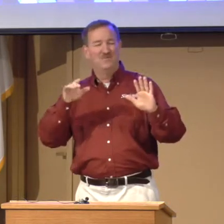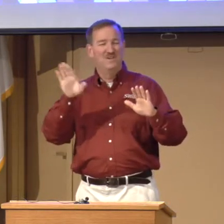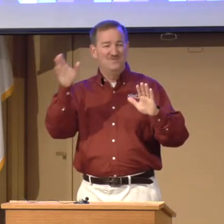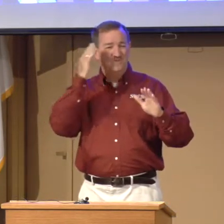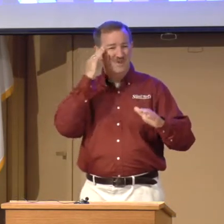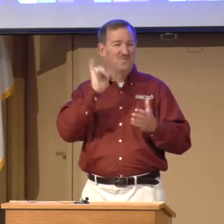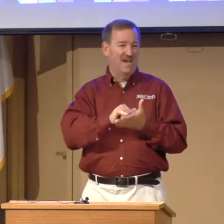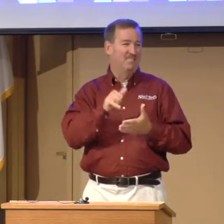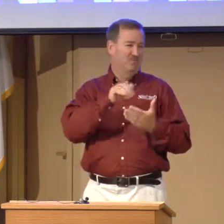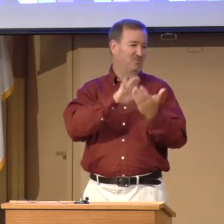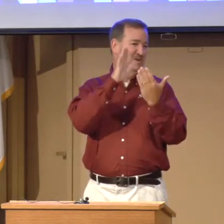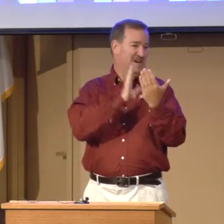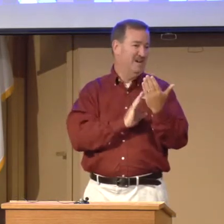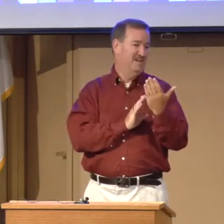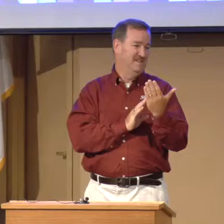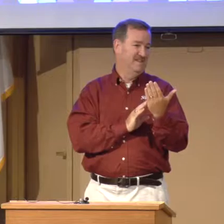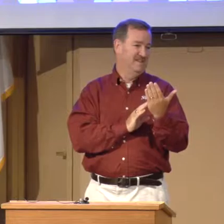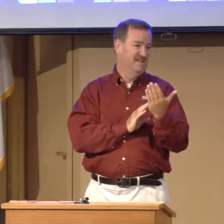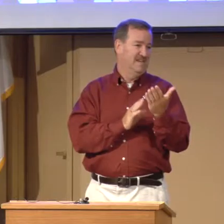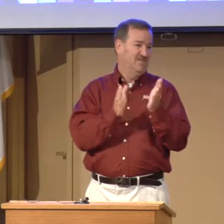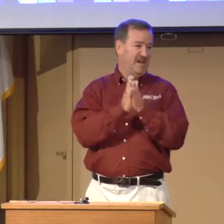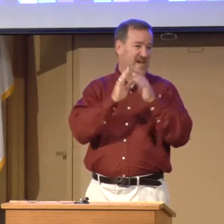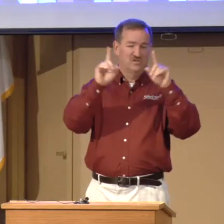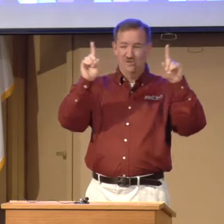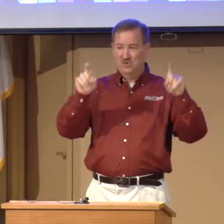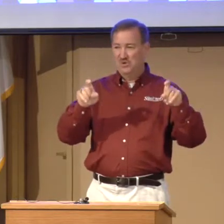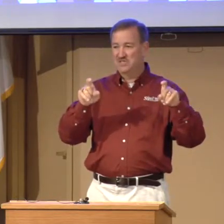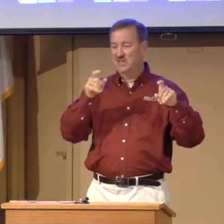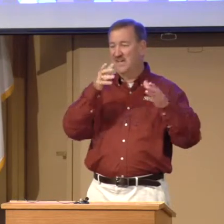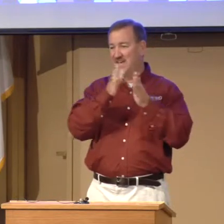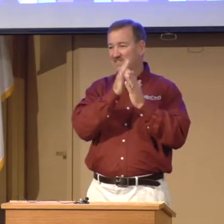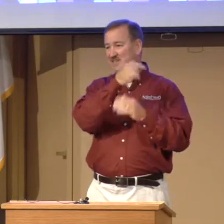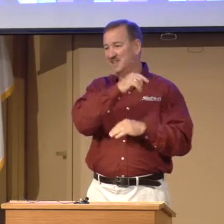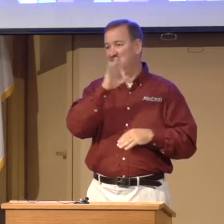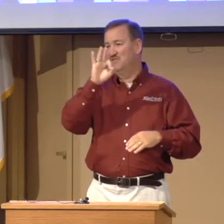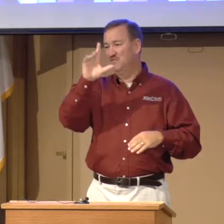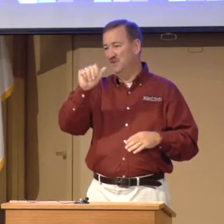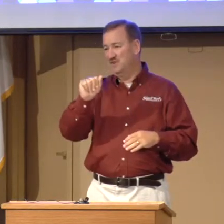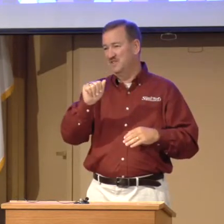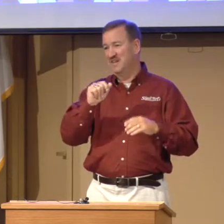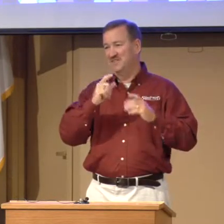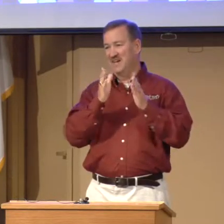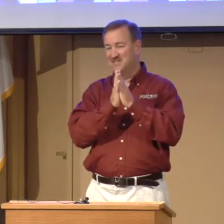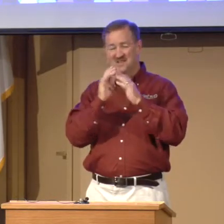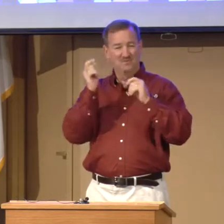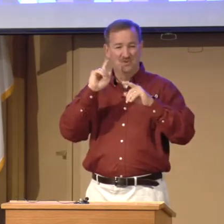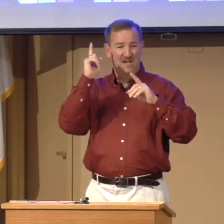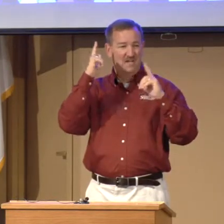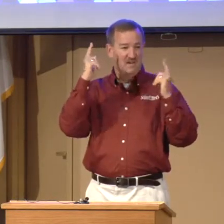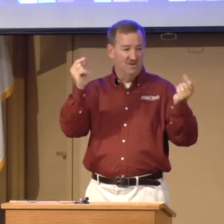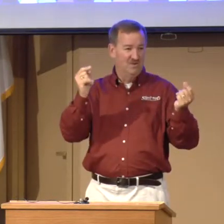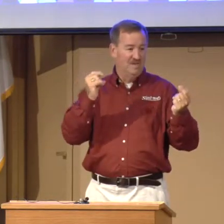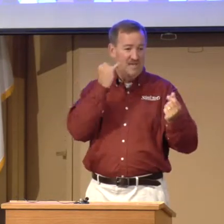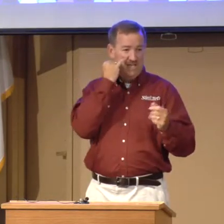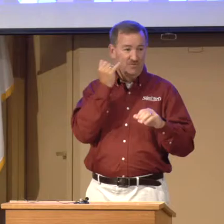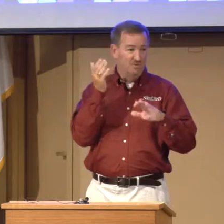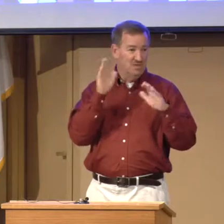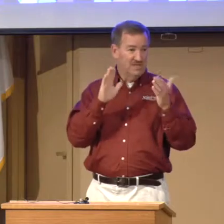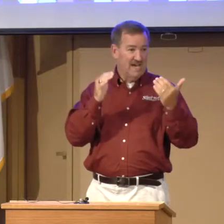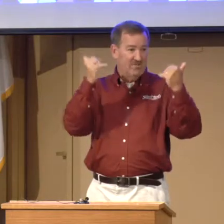the way, you know that before God. If I ask you the question I ask down there in Florida that I've asked everywhere I go, if you were to die